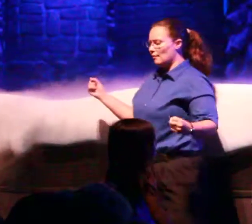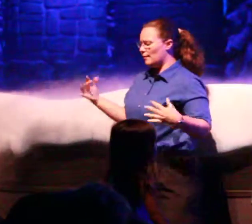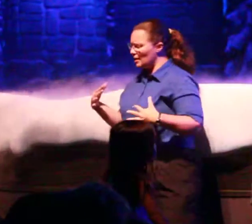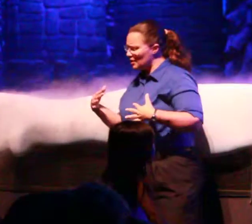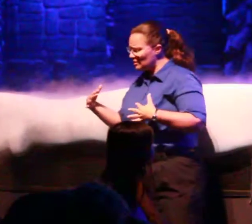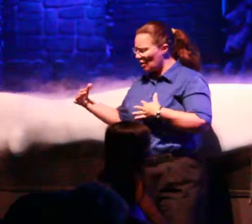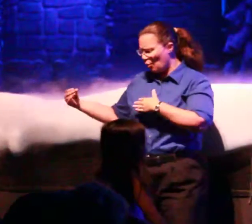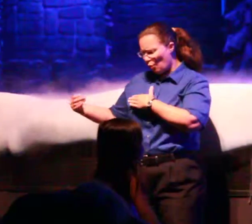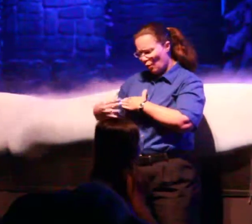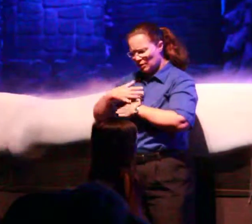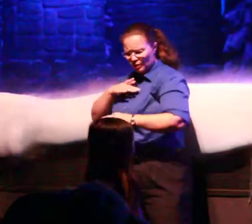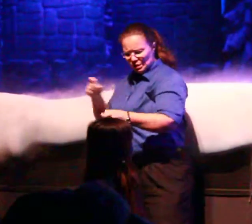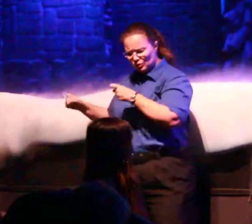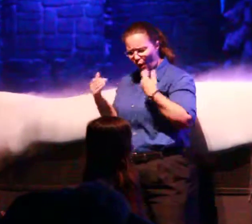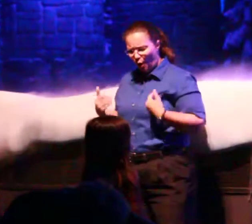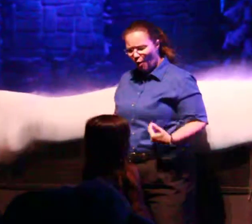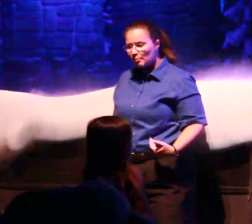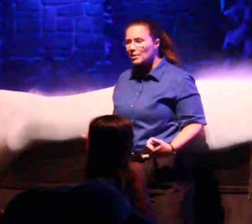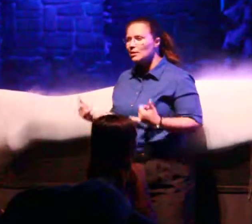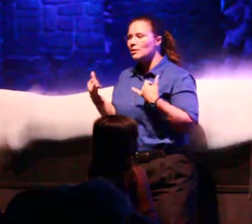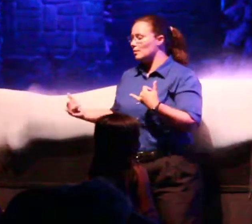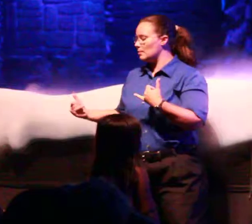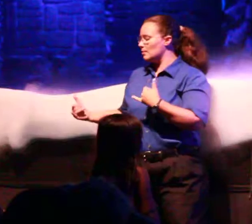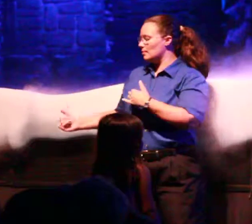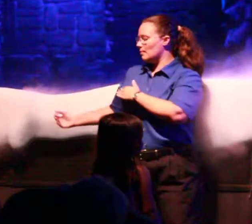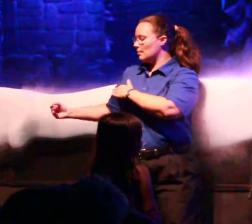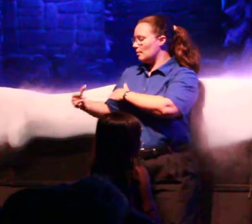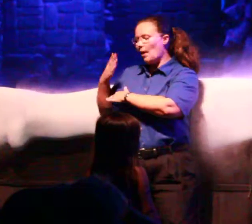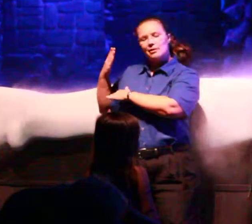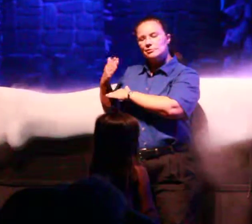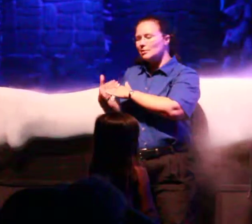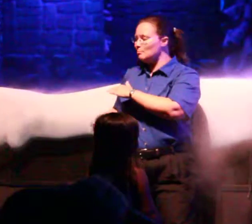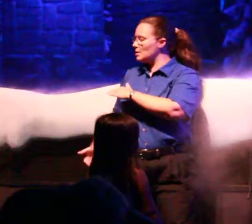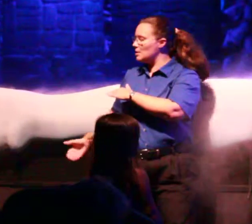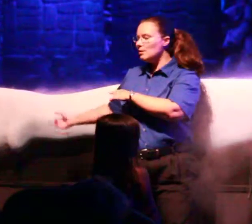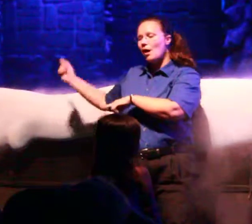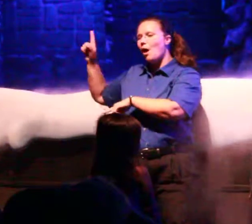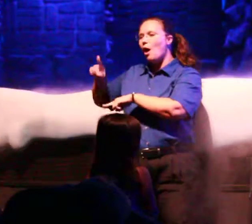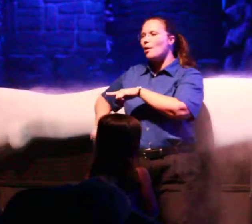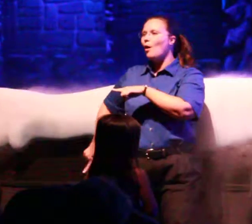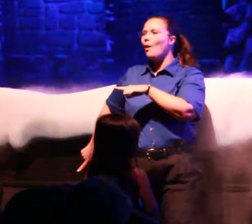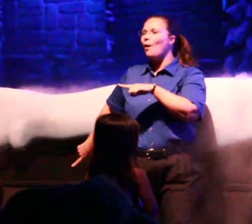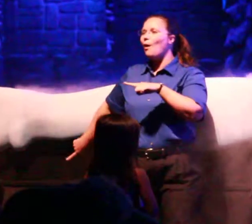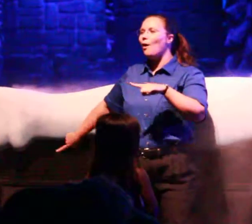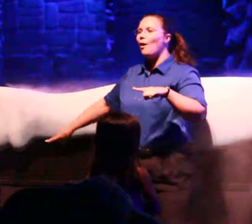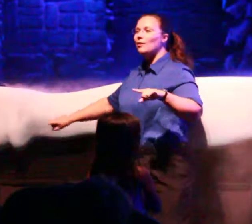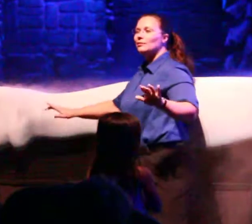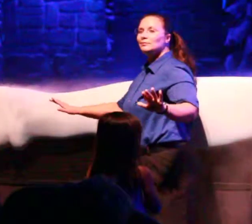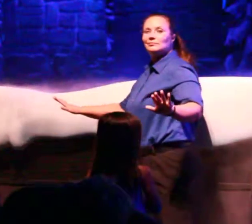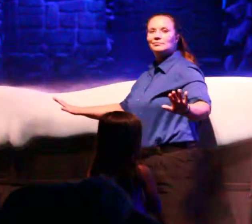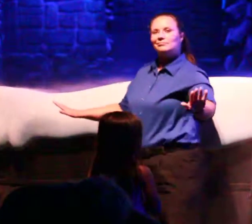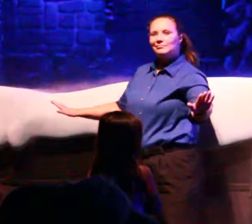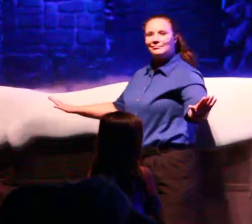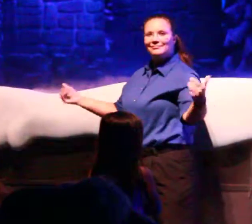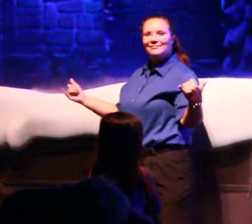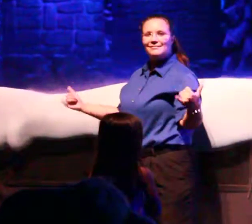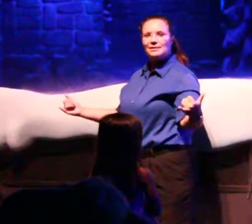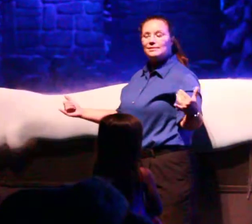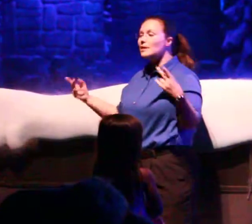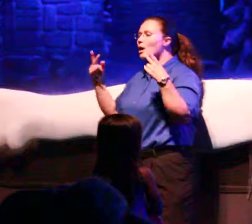fears that once controlled me. Can't get to me at all. It's time